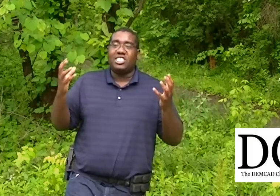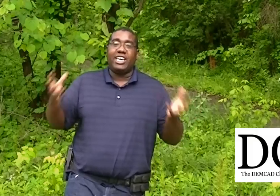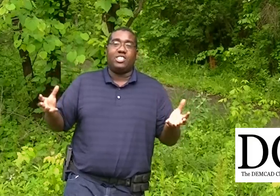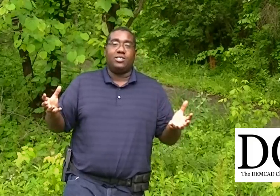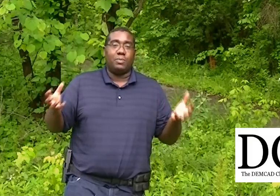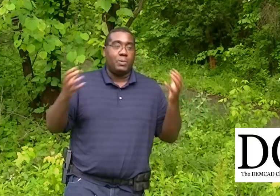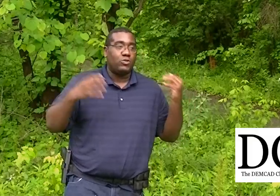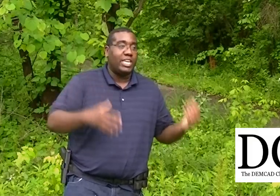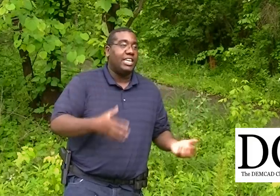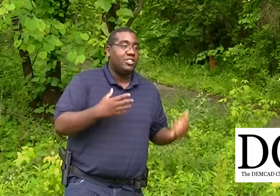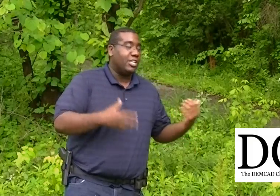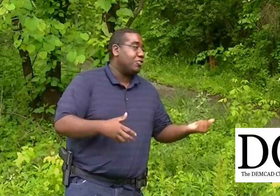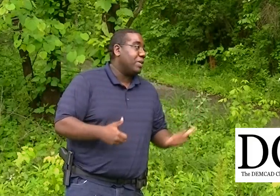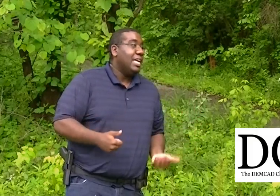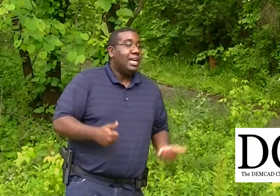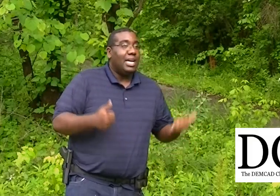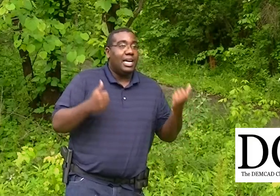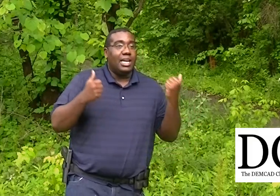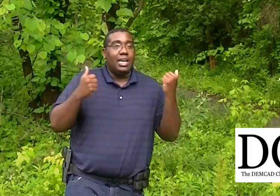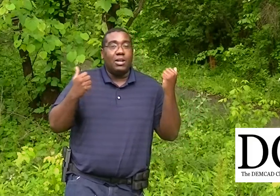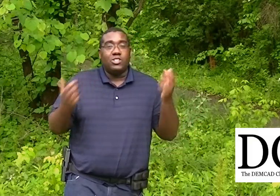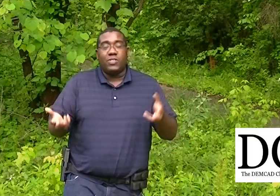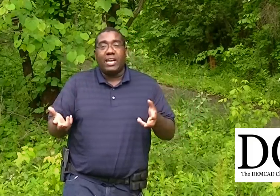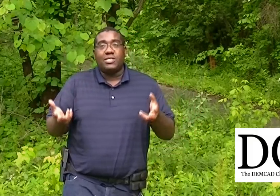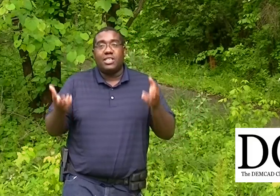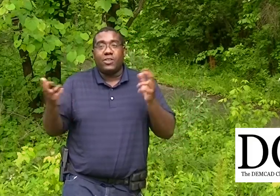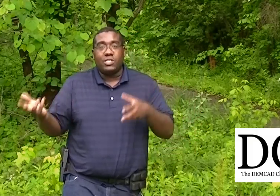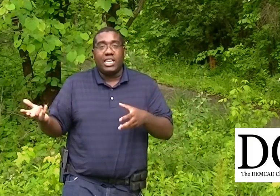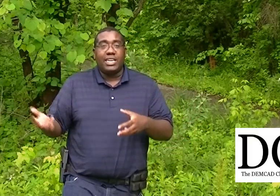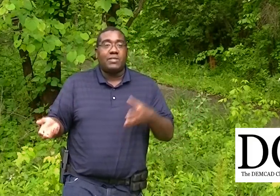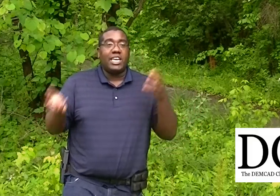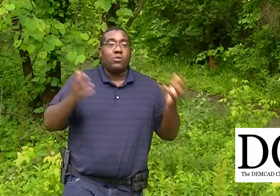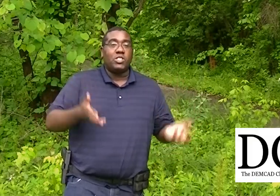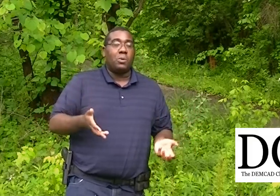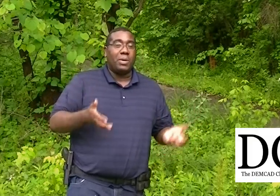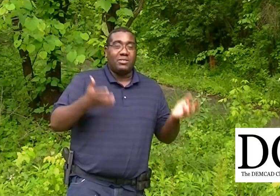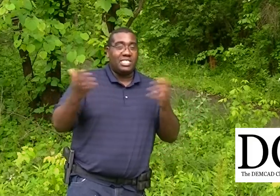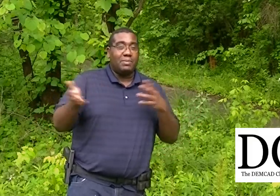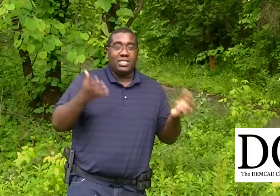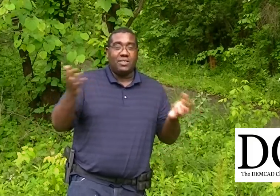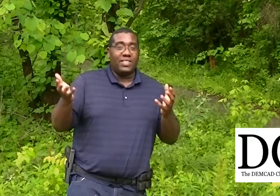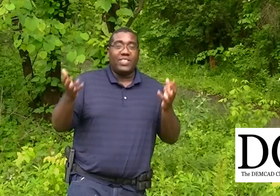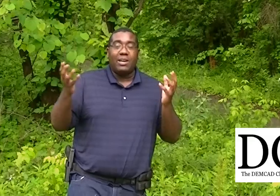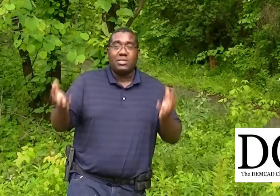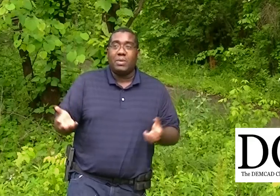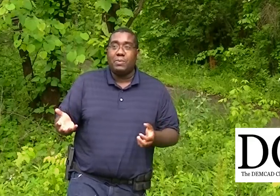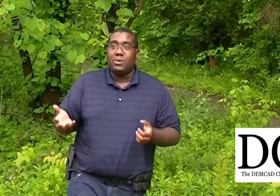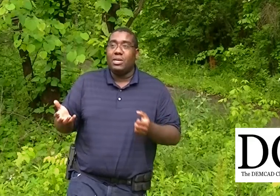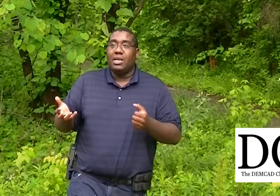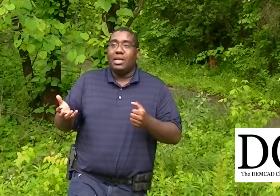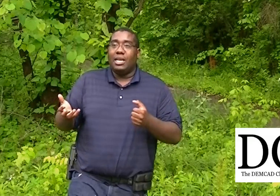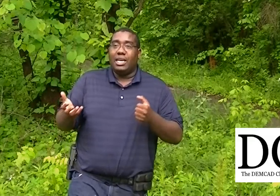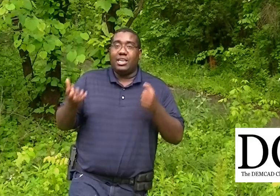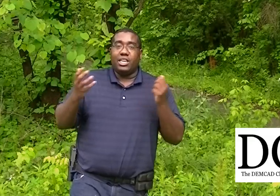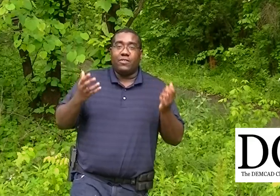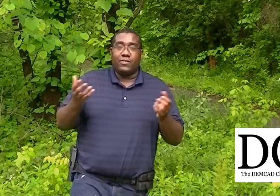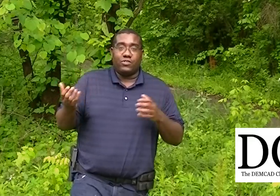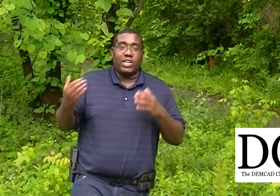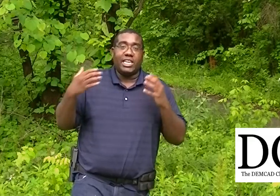detections, people trying to get into the country. In 2013, that was an increase over about 70 something thousand people trying to get